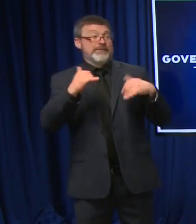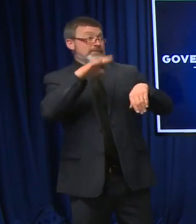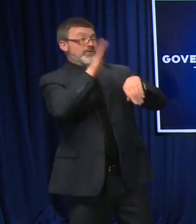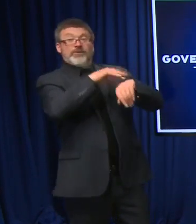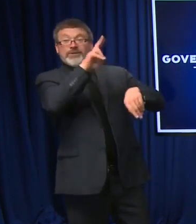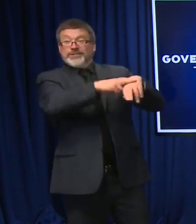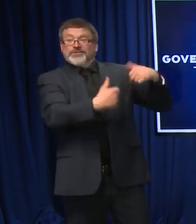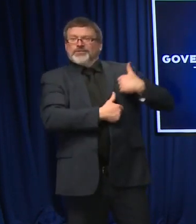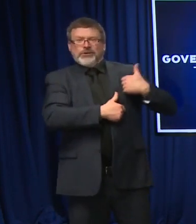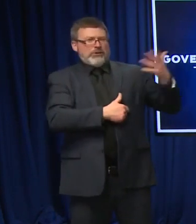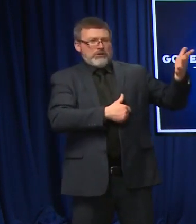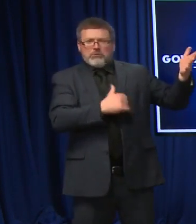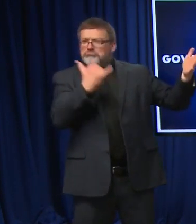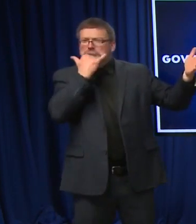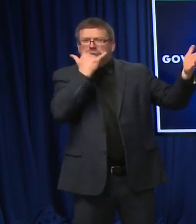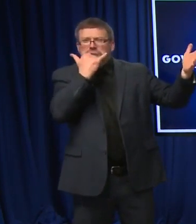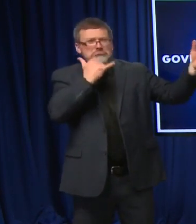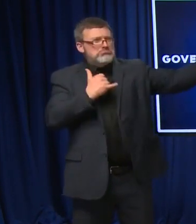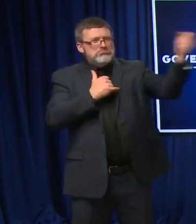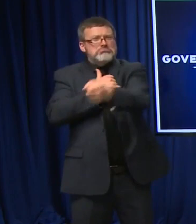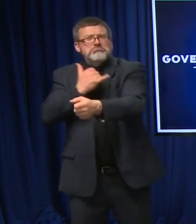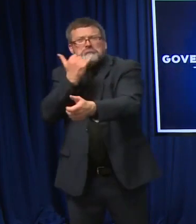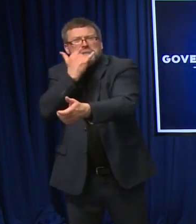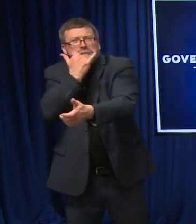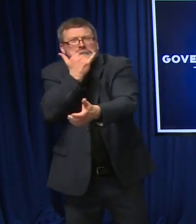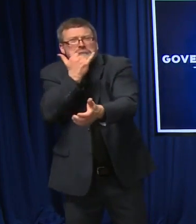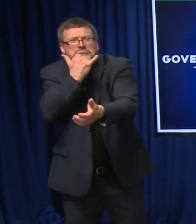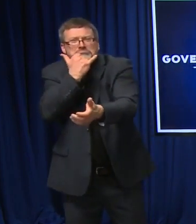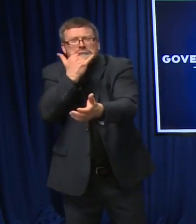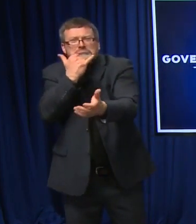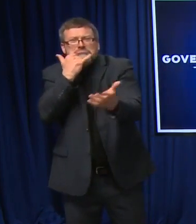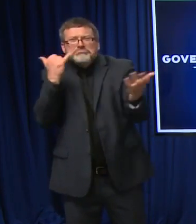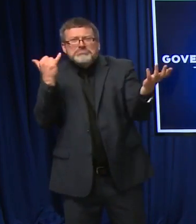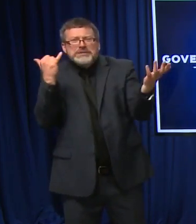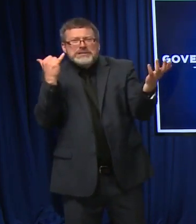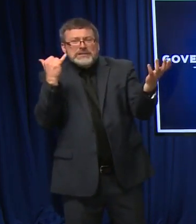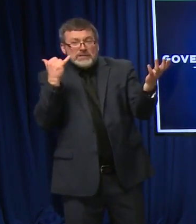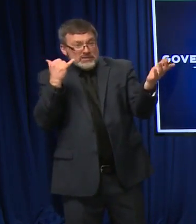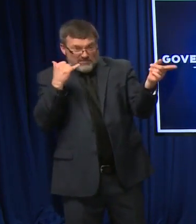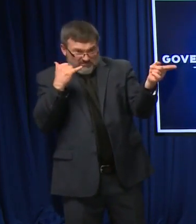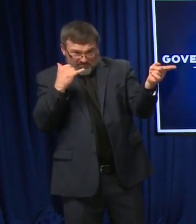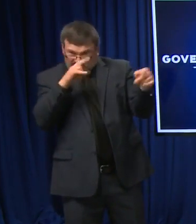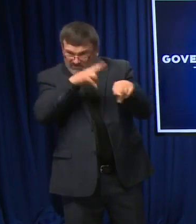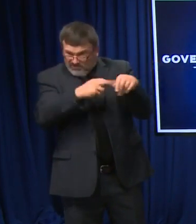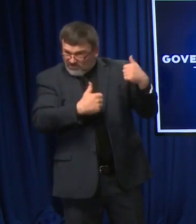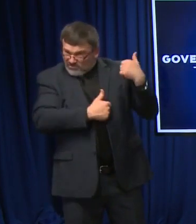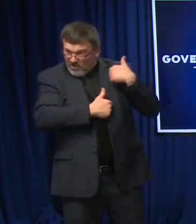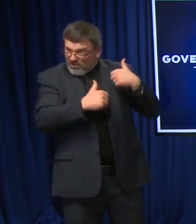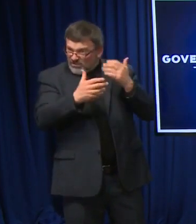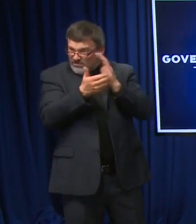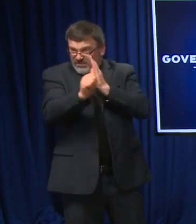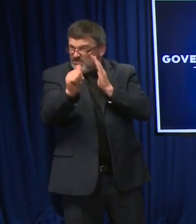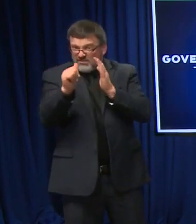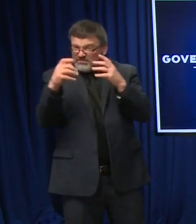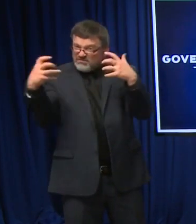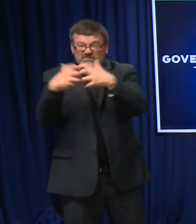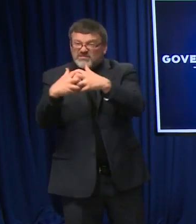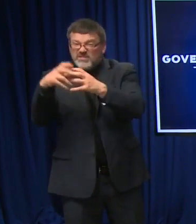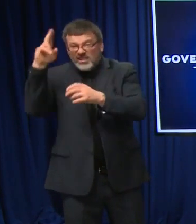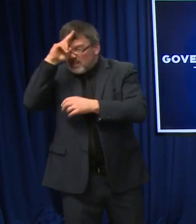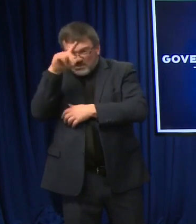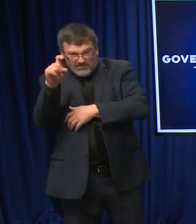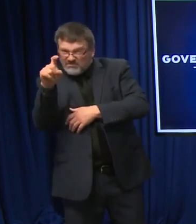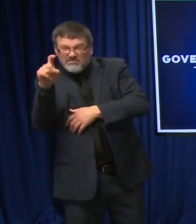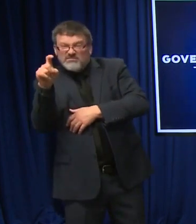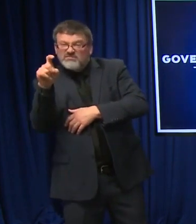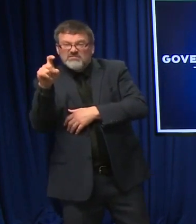why not call them? Do they not kind of fit the staffing shortage that exists in hospitals? Second question is if you